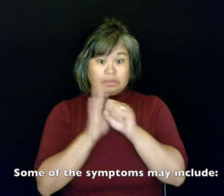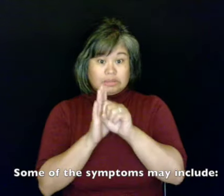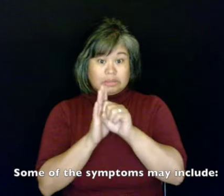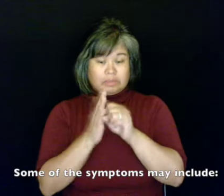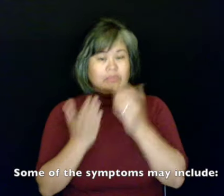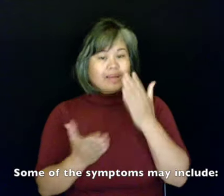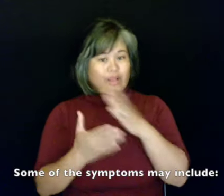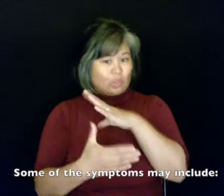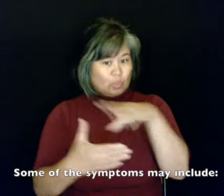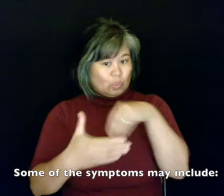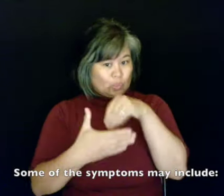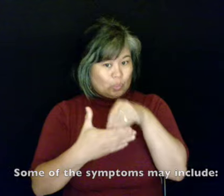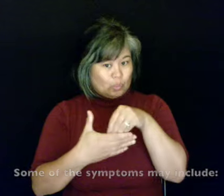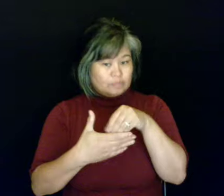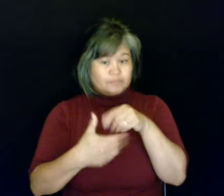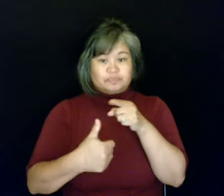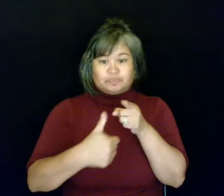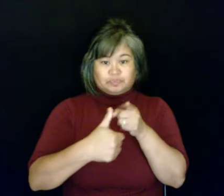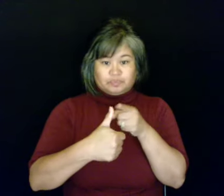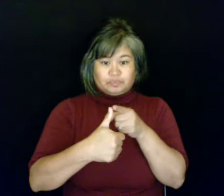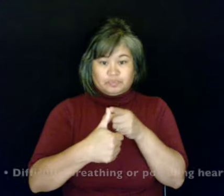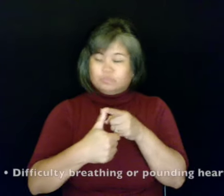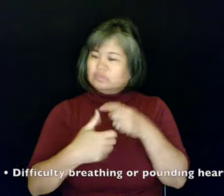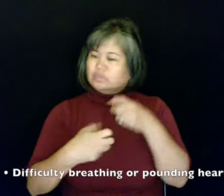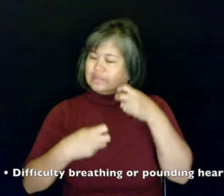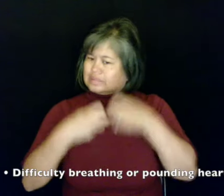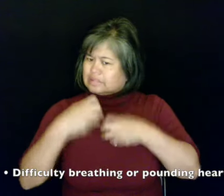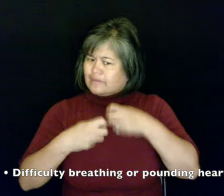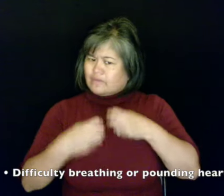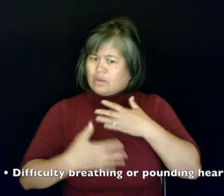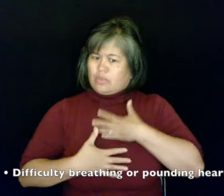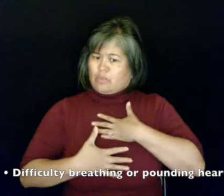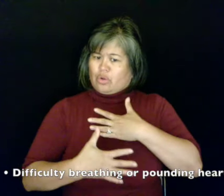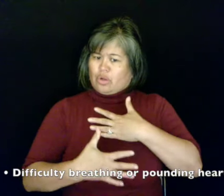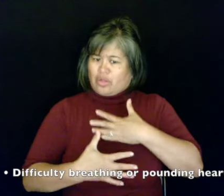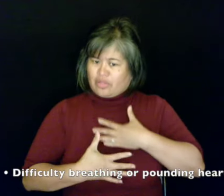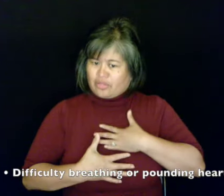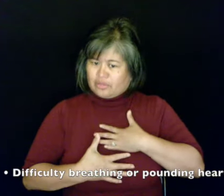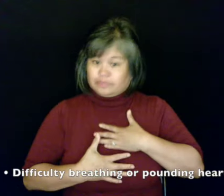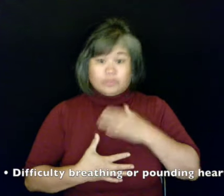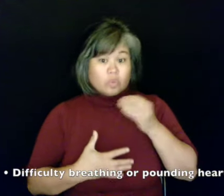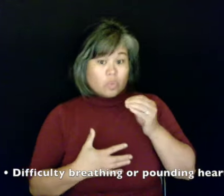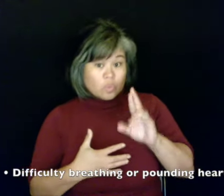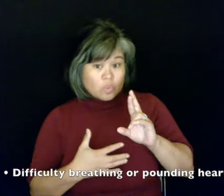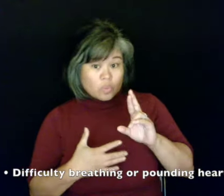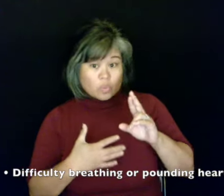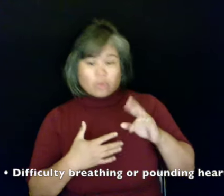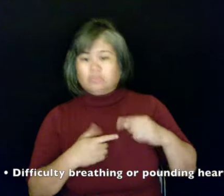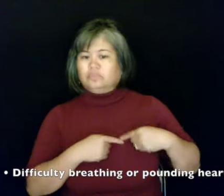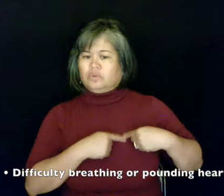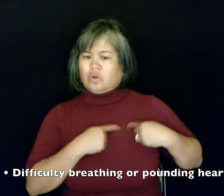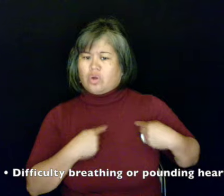Some of the symptoms may include difficulty breathing or pounding heart.